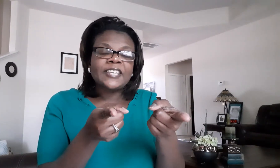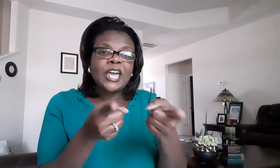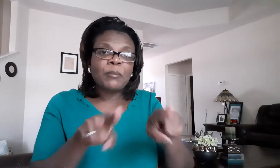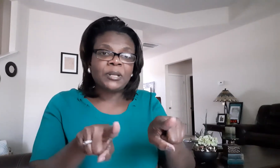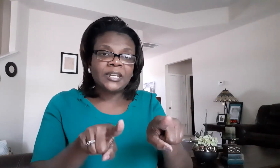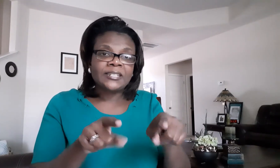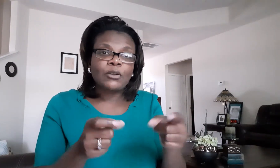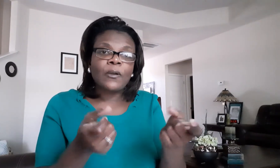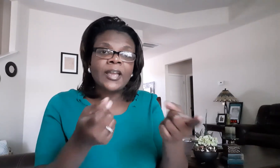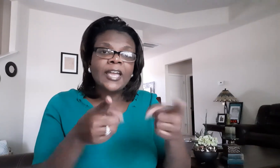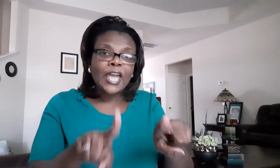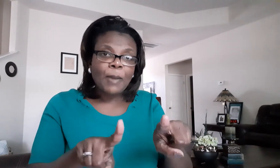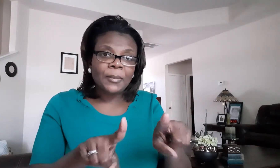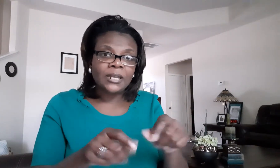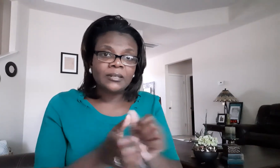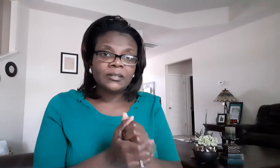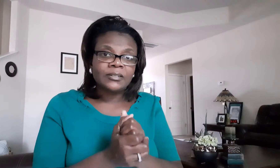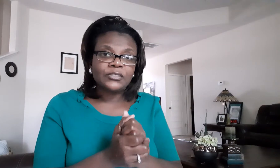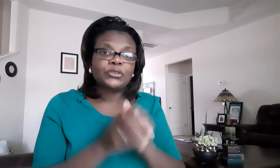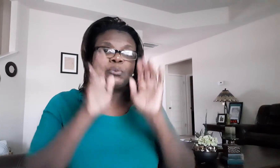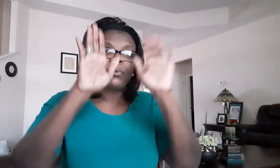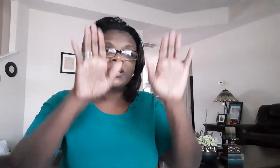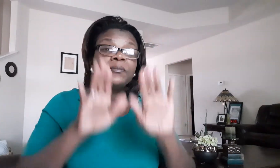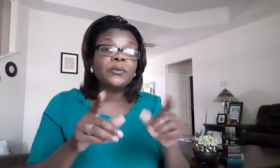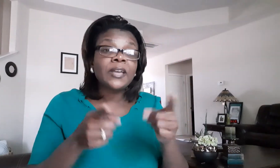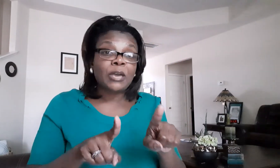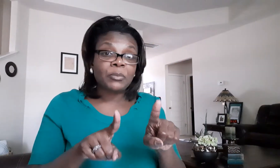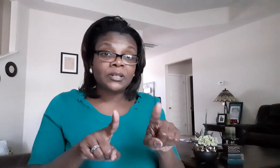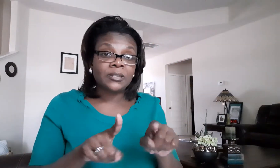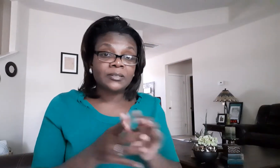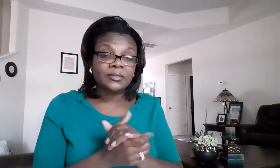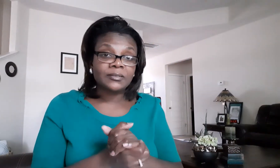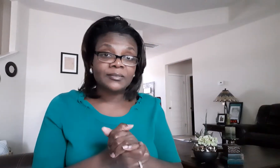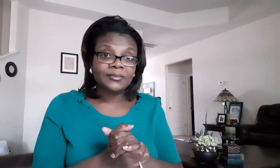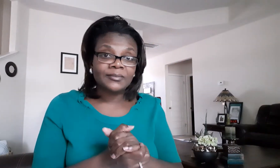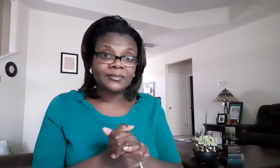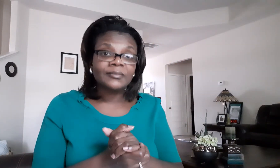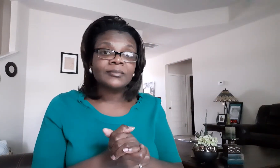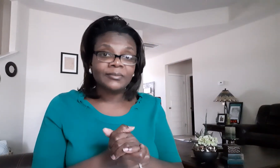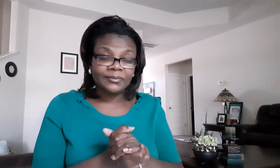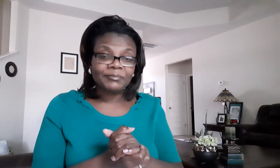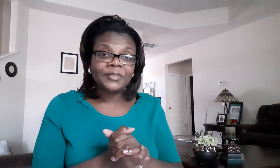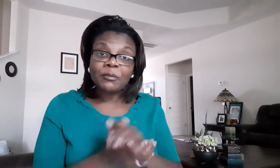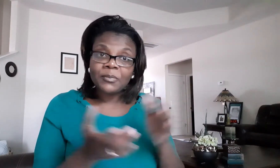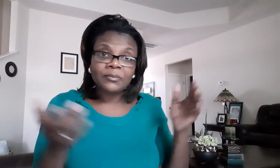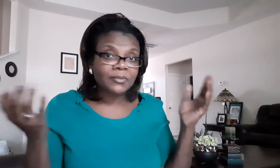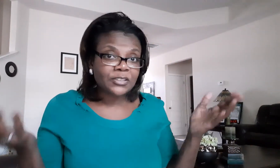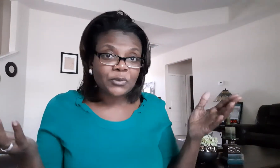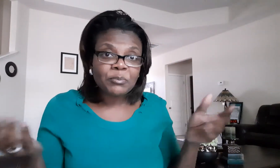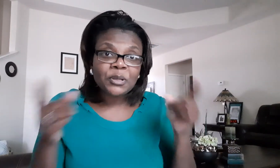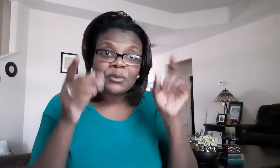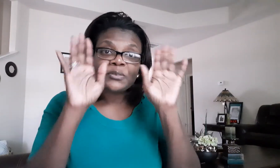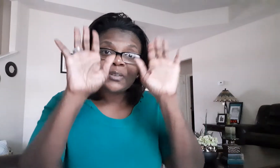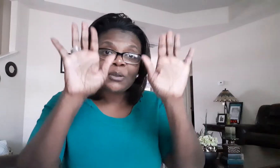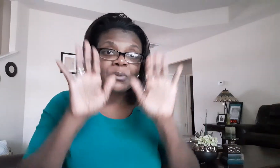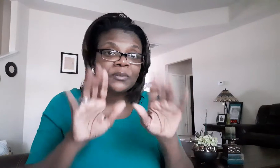happenings or happen so it's wonderful happenings yep that's what miracles are wonderful